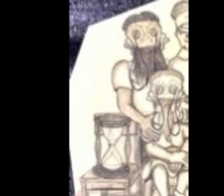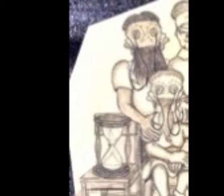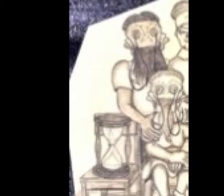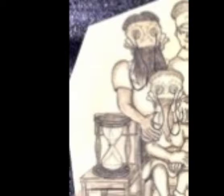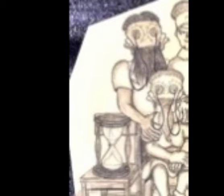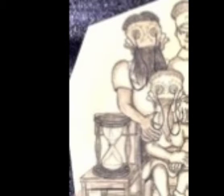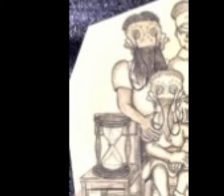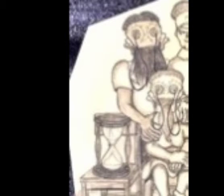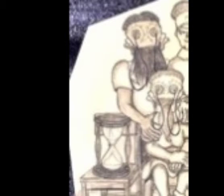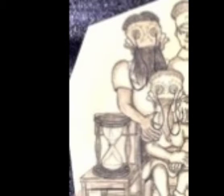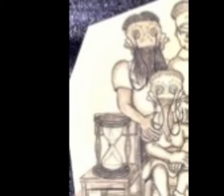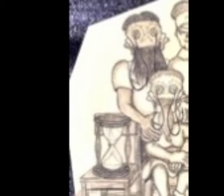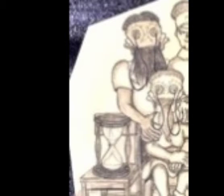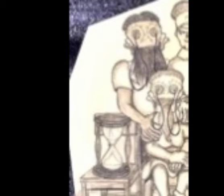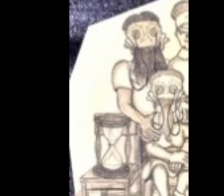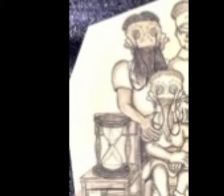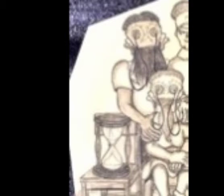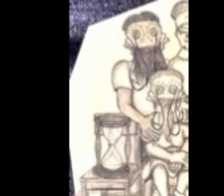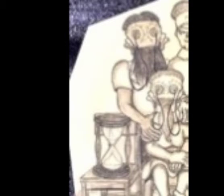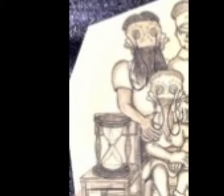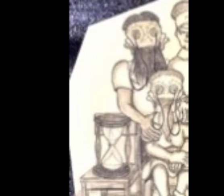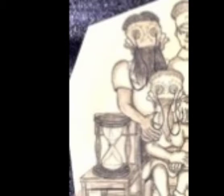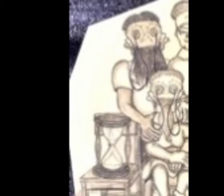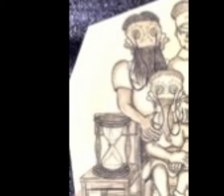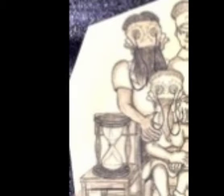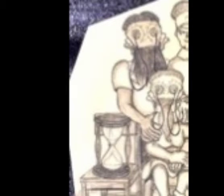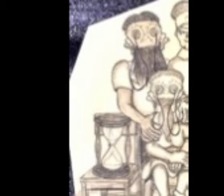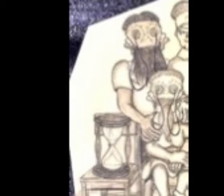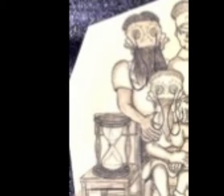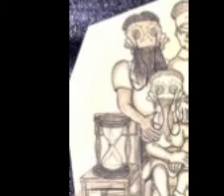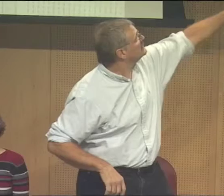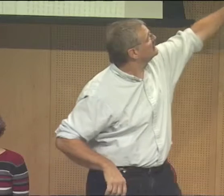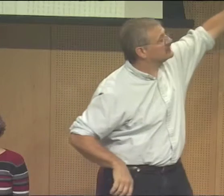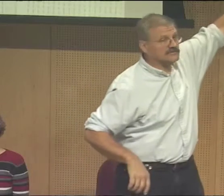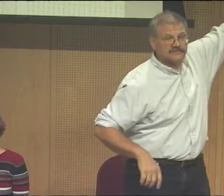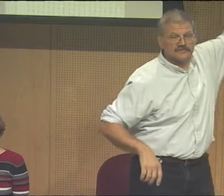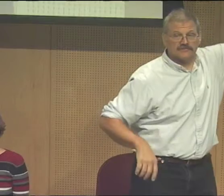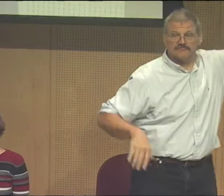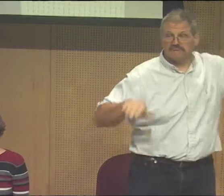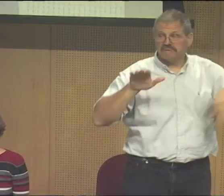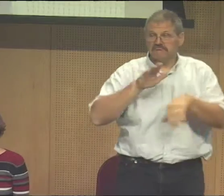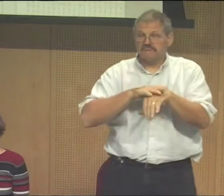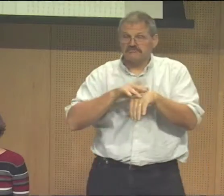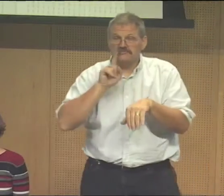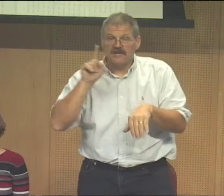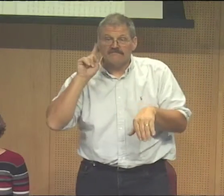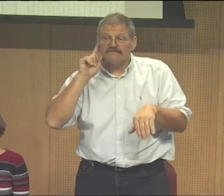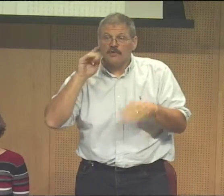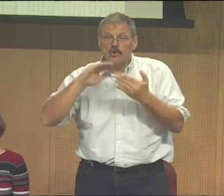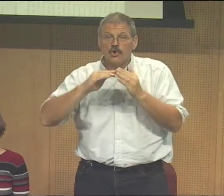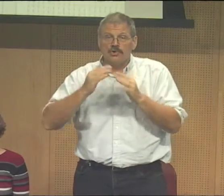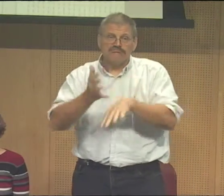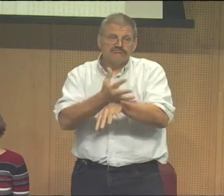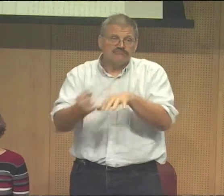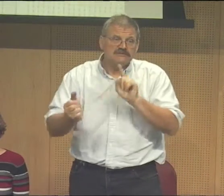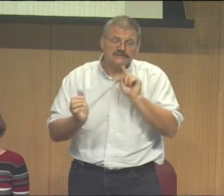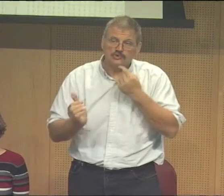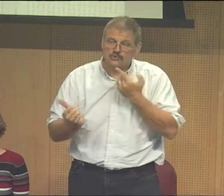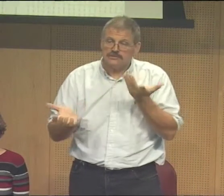notice the hourglass that I put there. And